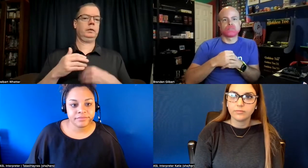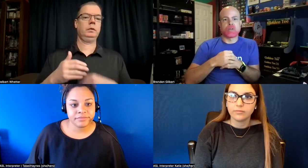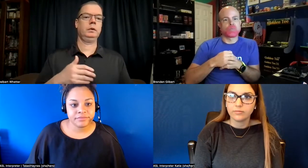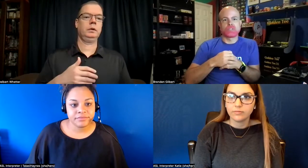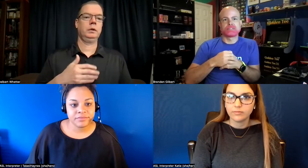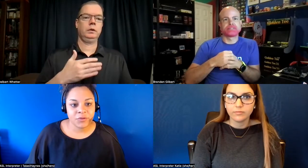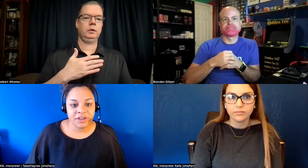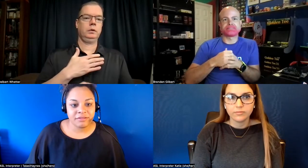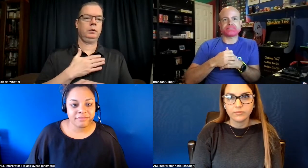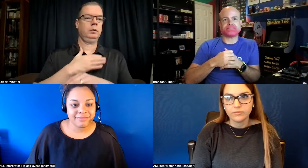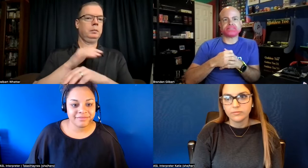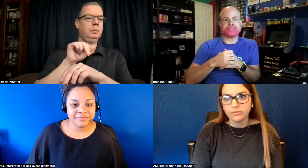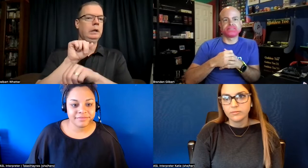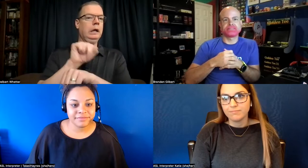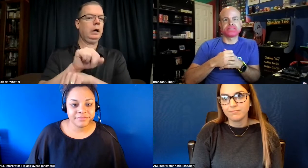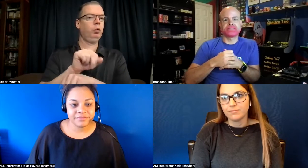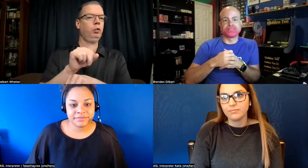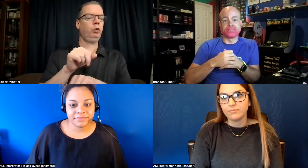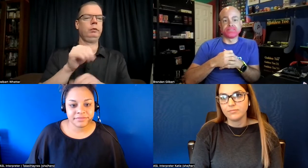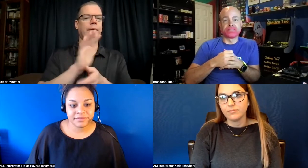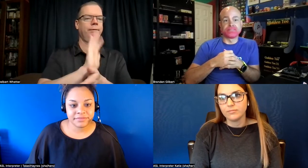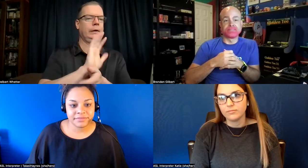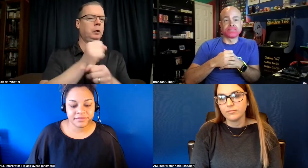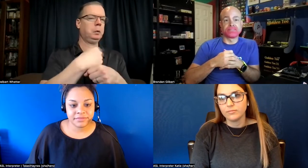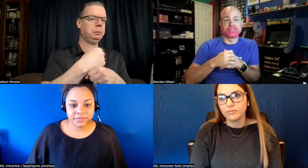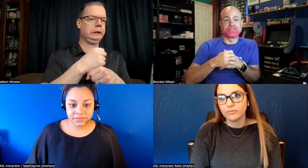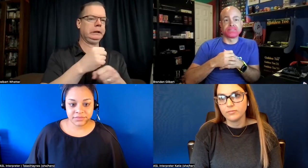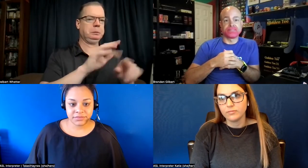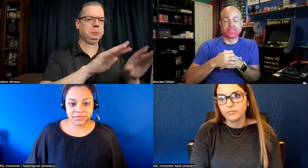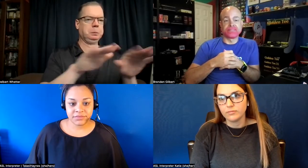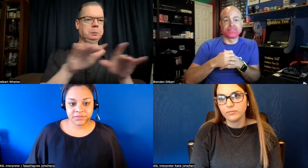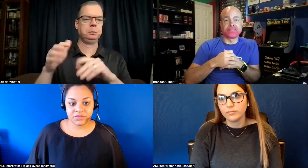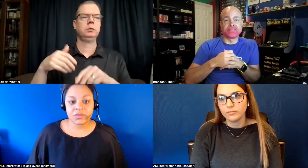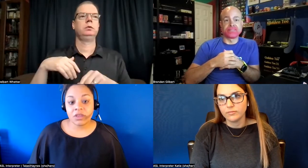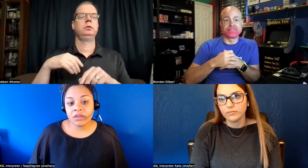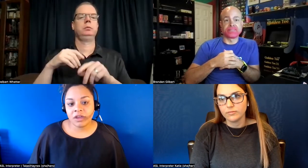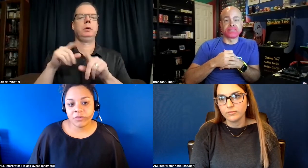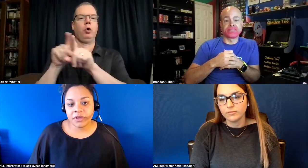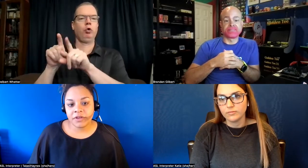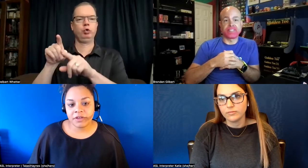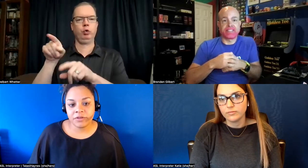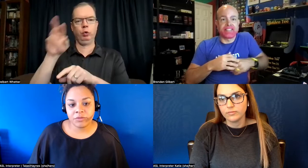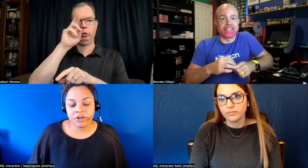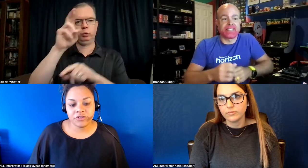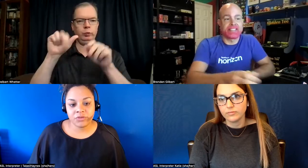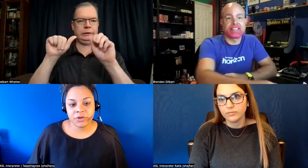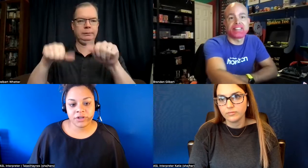what a year yeah in my film production work